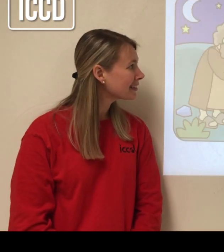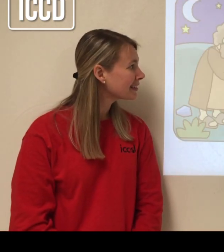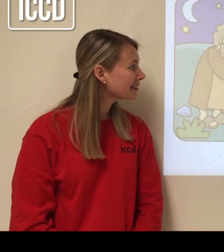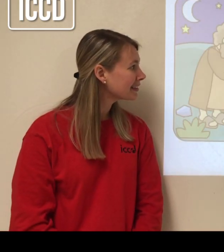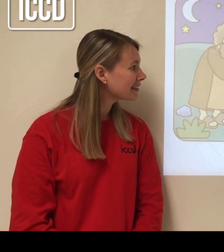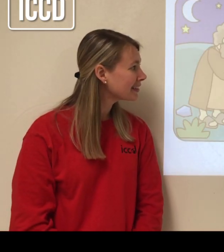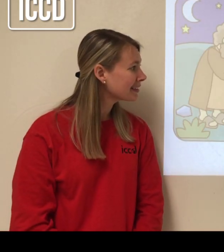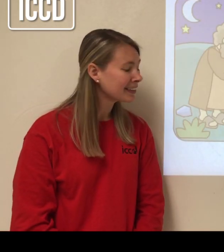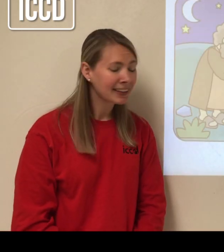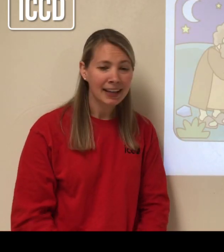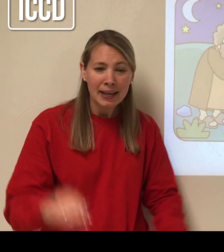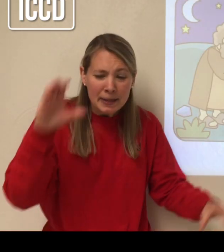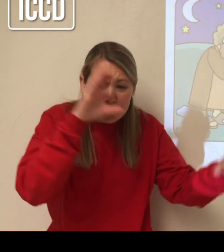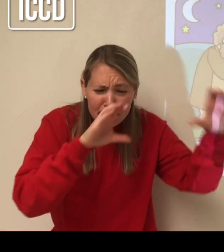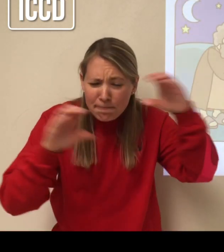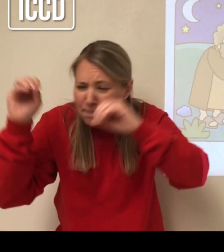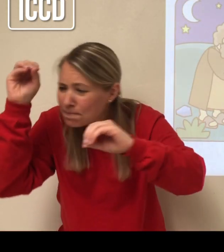And even between the rocks.